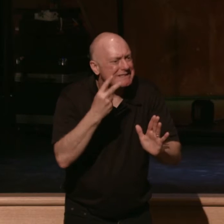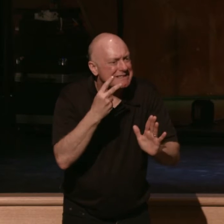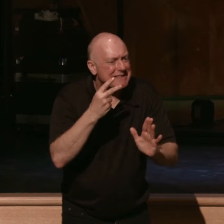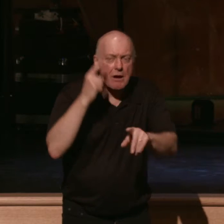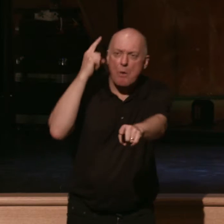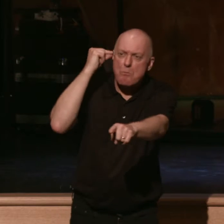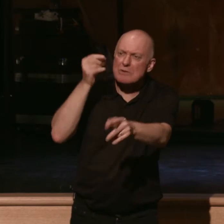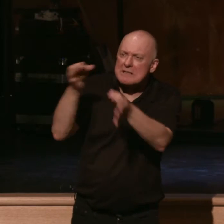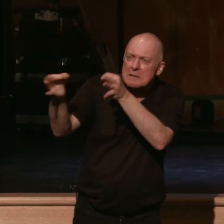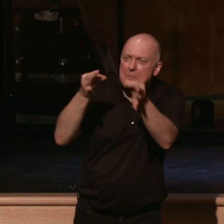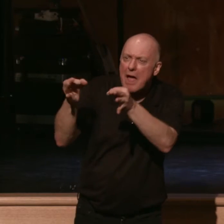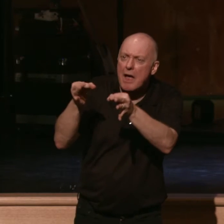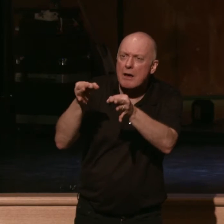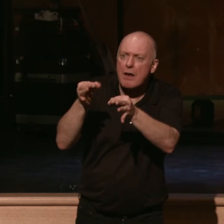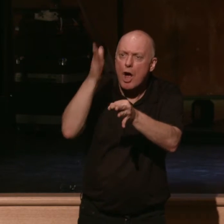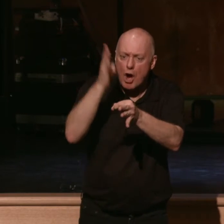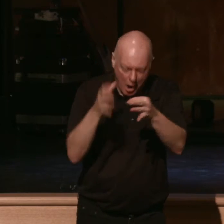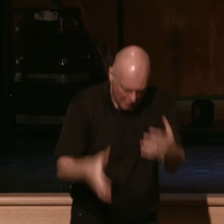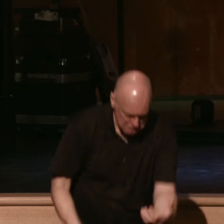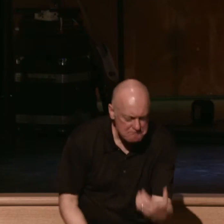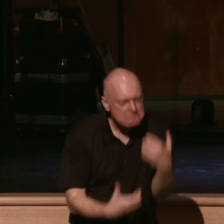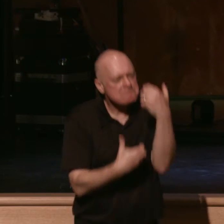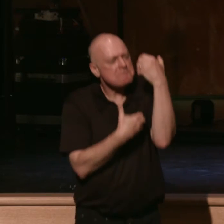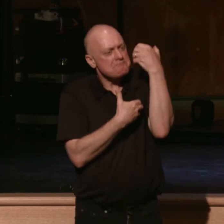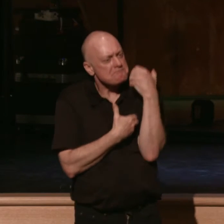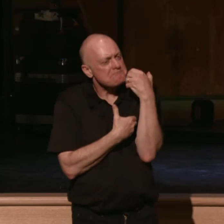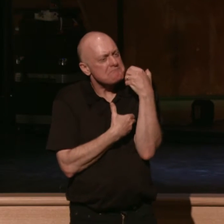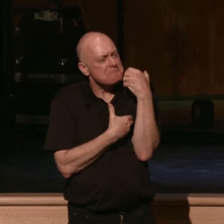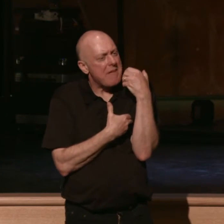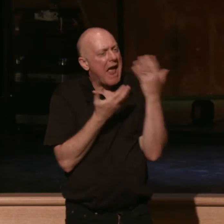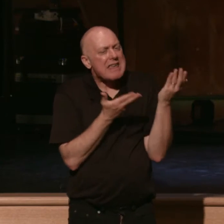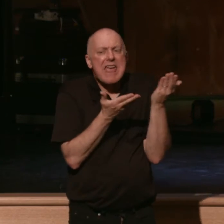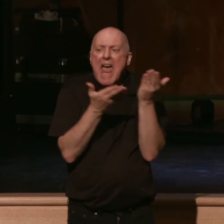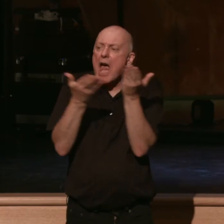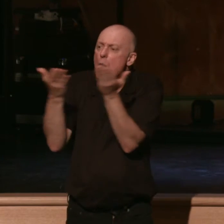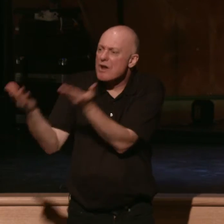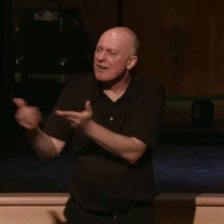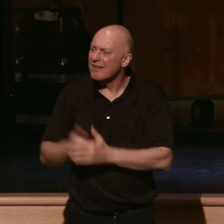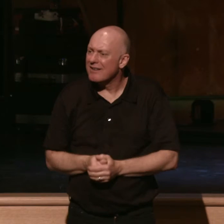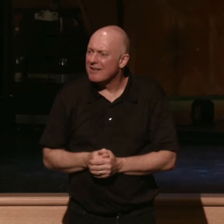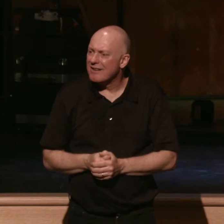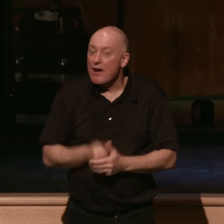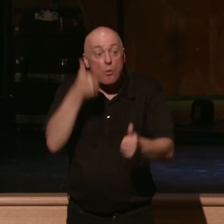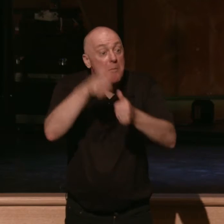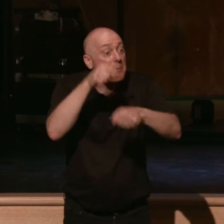is God picking up a child and carrying him. Do you remember times in your life like this?